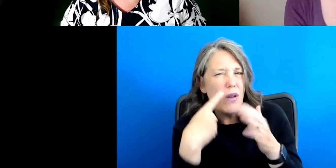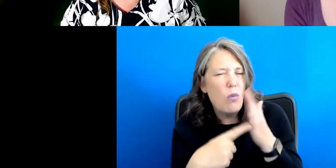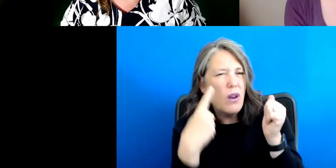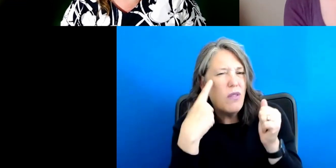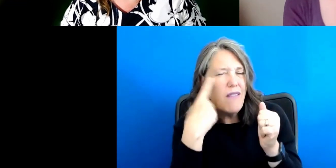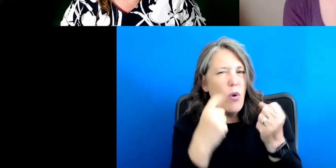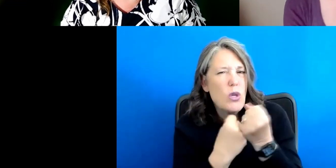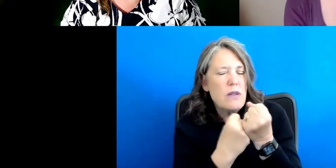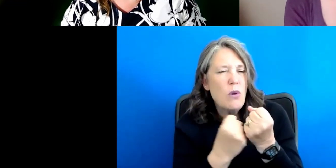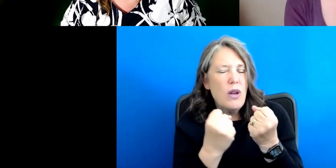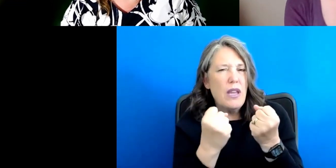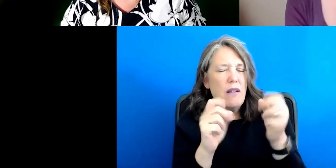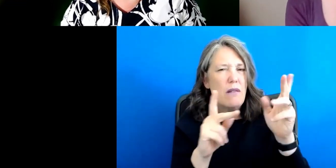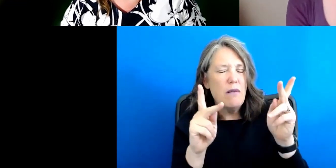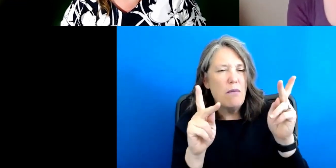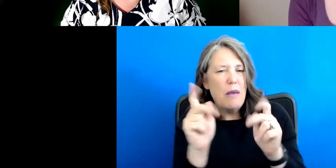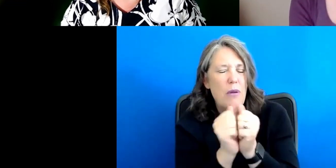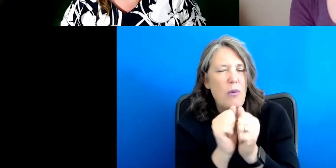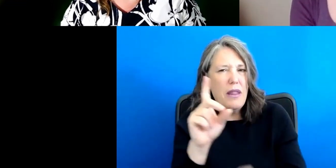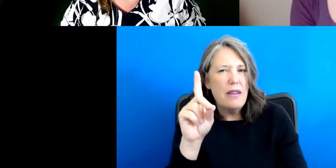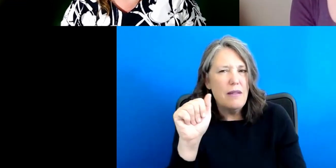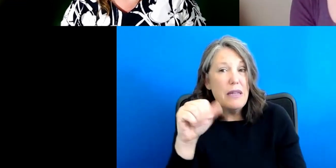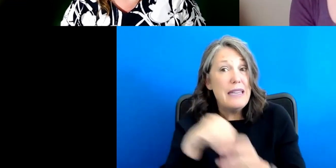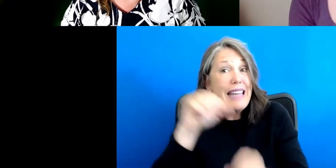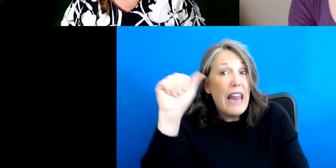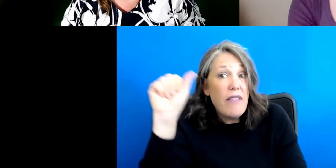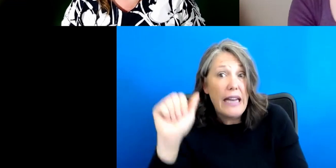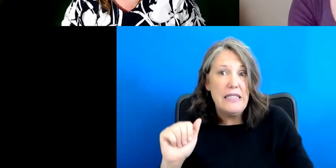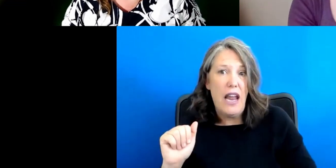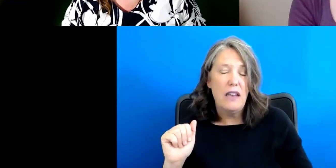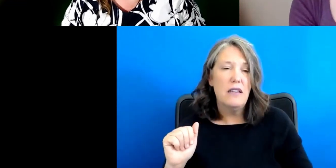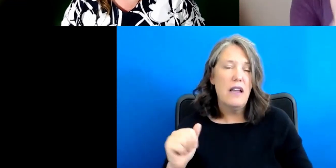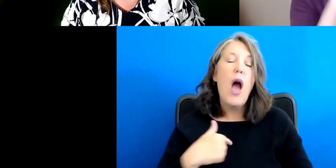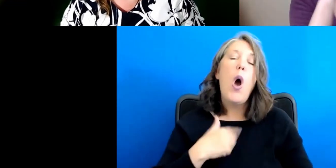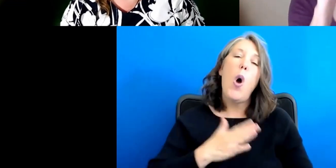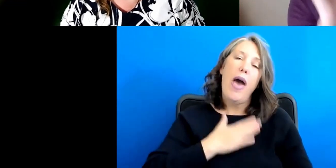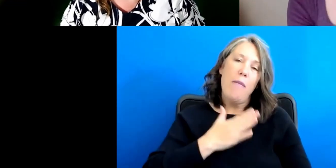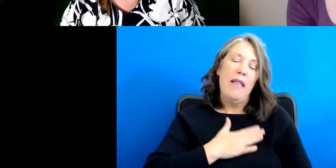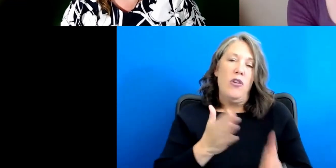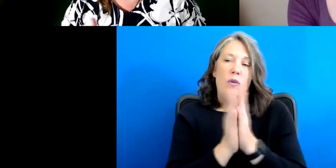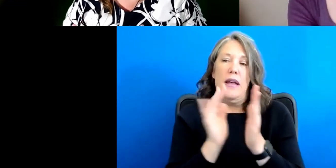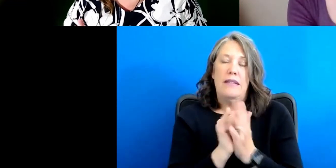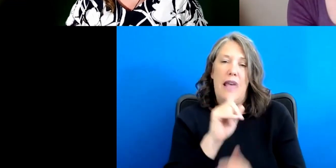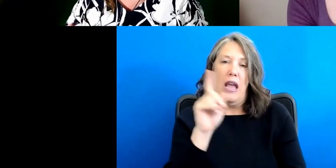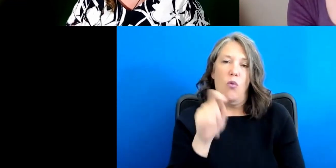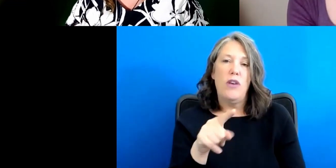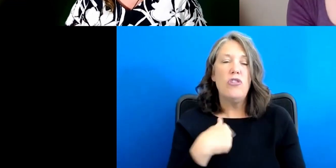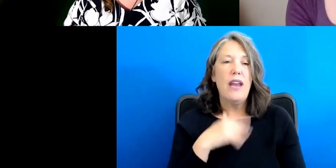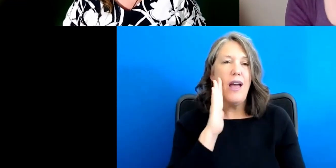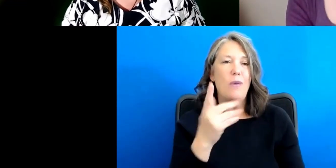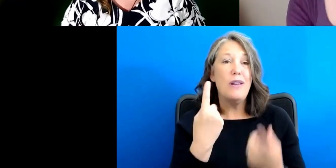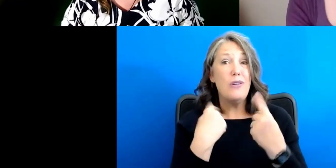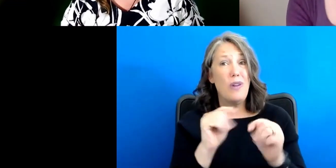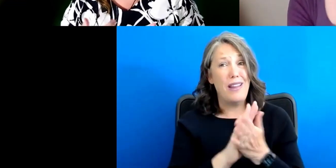the needs of people with disabilities in Afghanistan. I'm really glad you asked that question. And I'm trying, going to try not to get